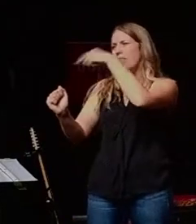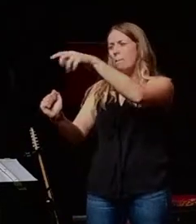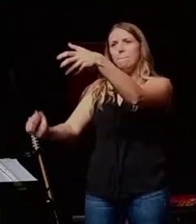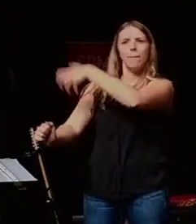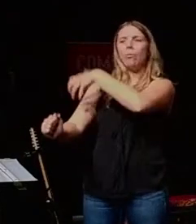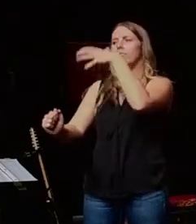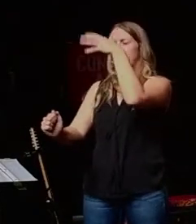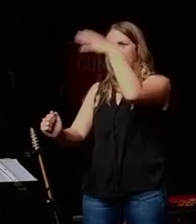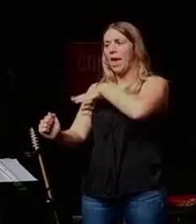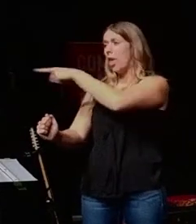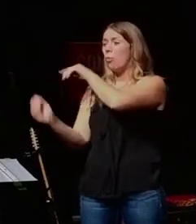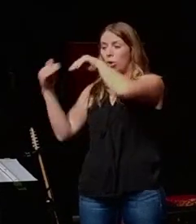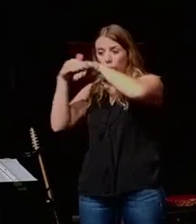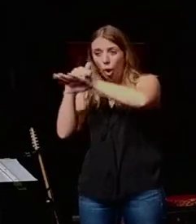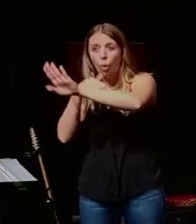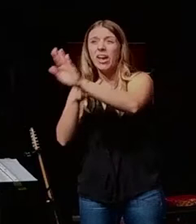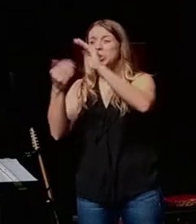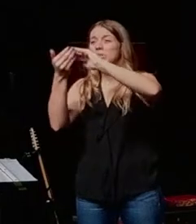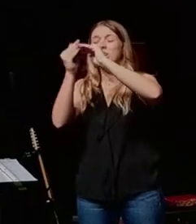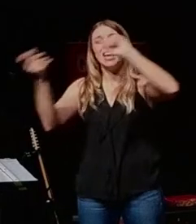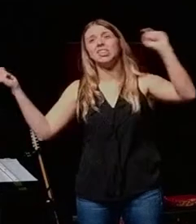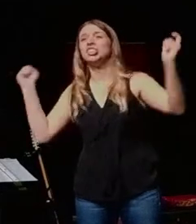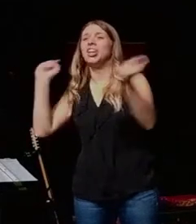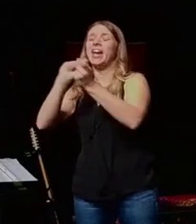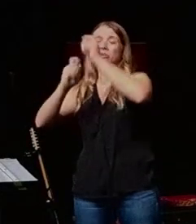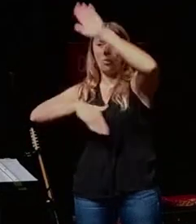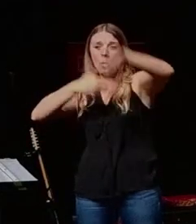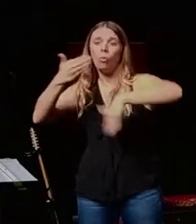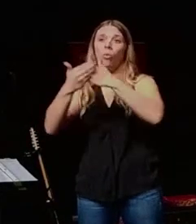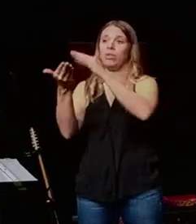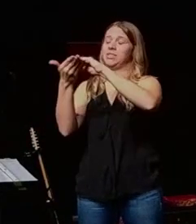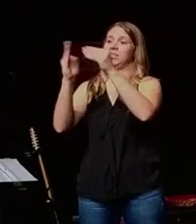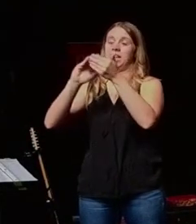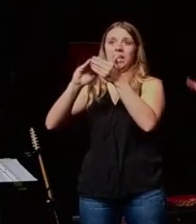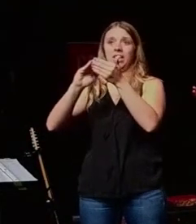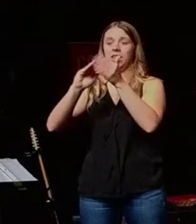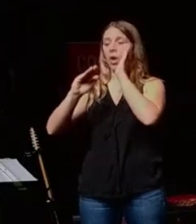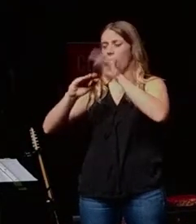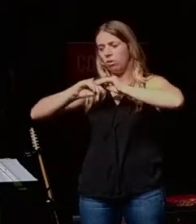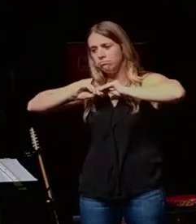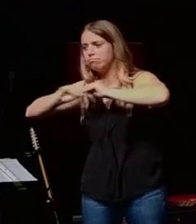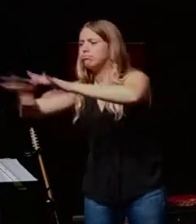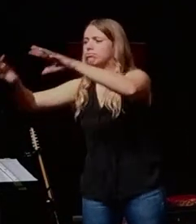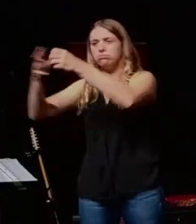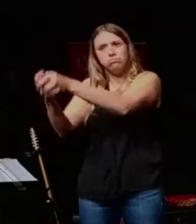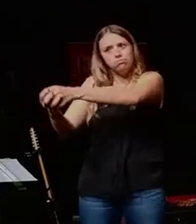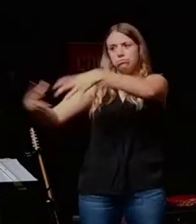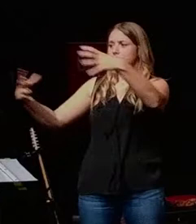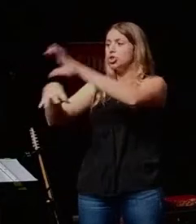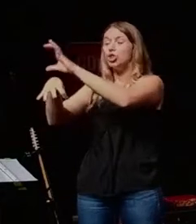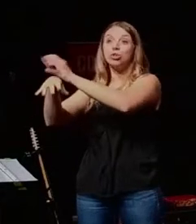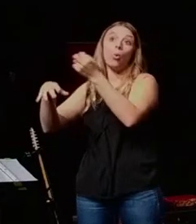and transform the city and cause either an explosive growth of a church